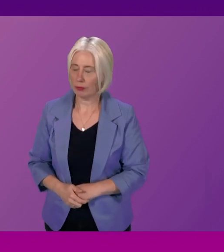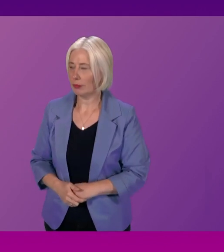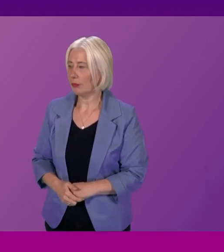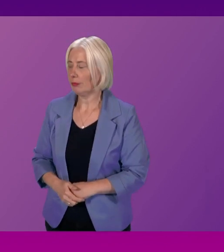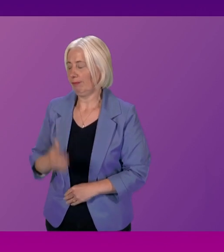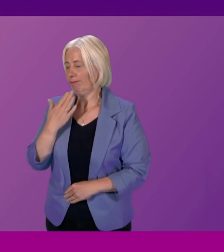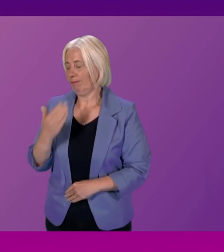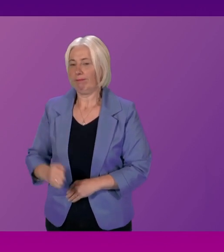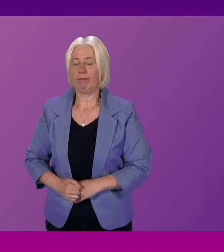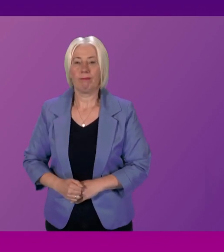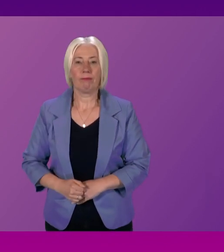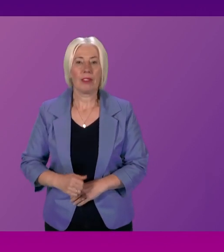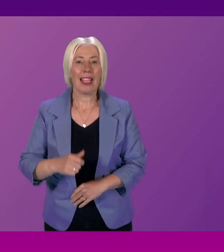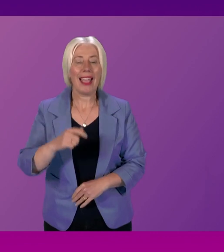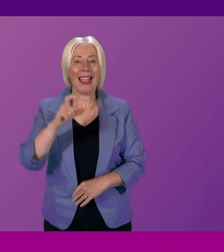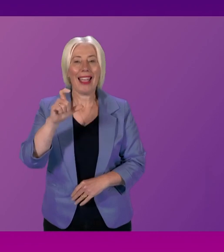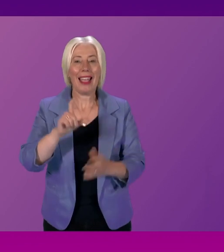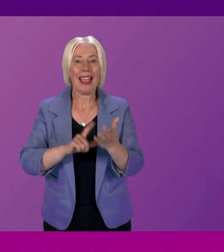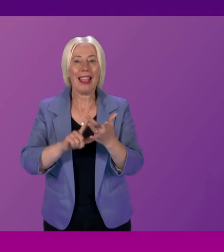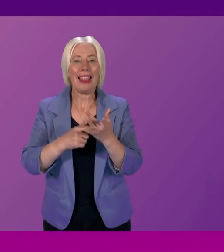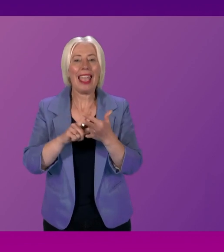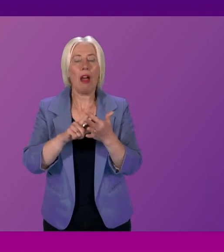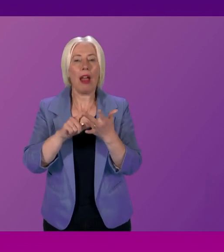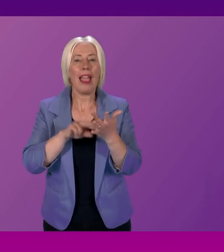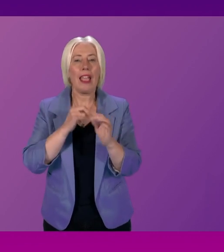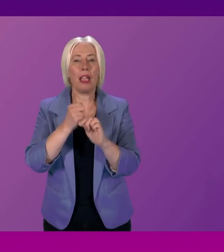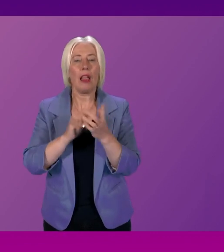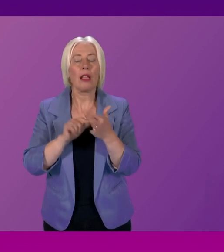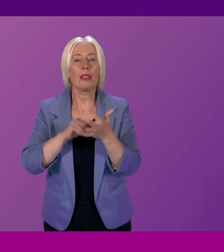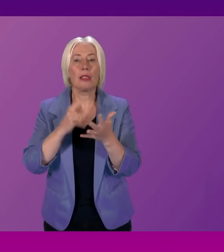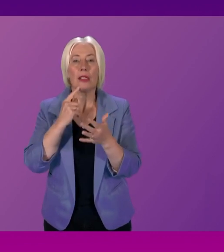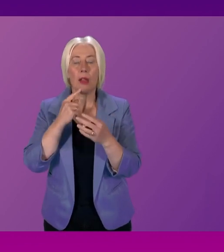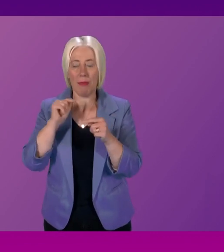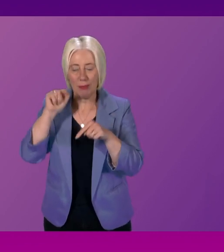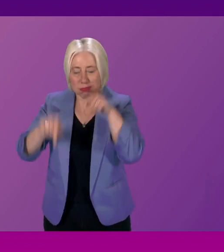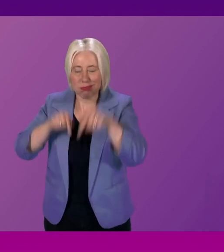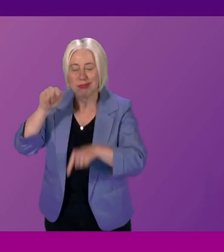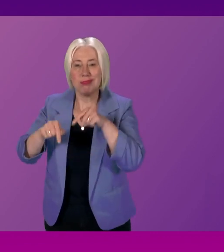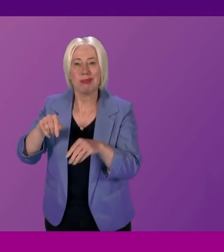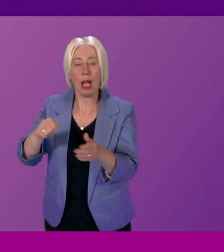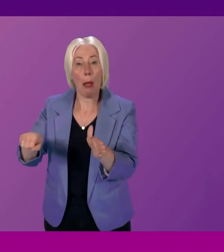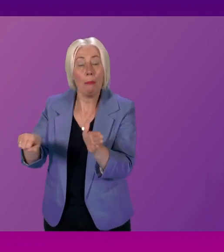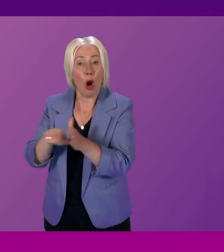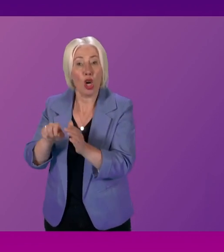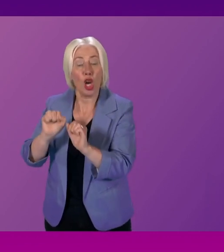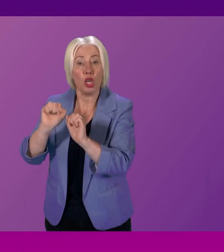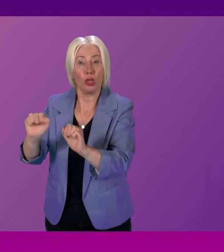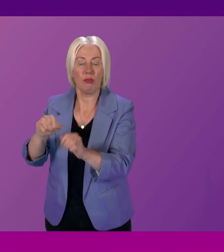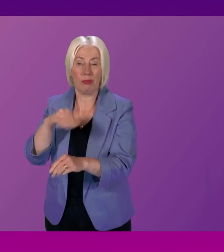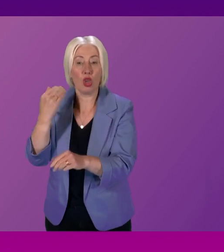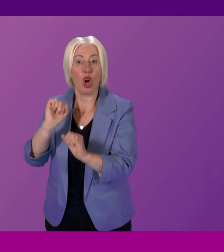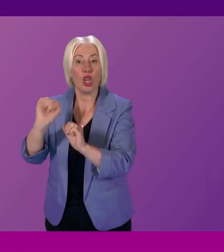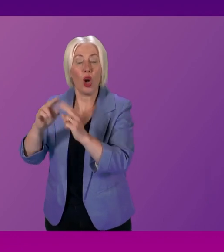presenting officer. Claire Ingalls was tortured and murdered in her own home, leaving behind a young son.